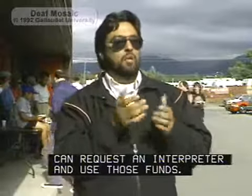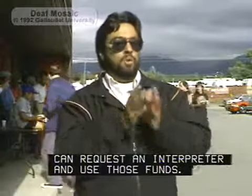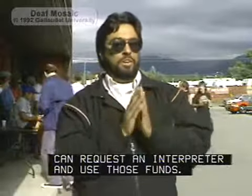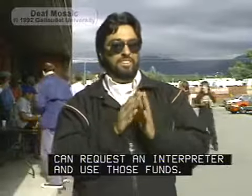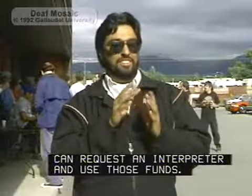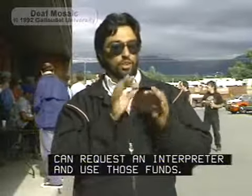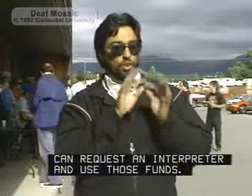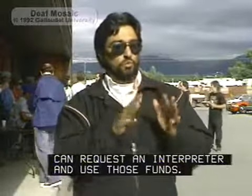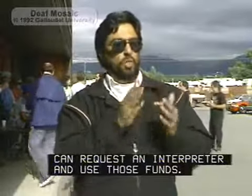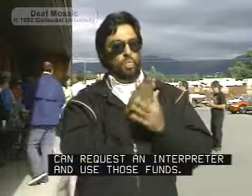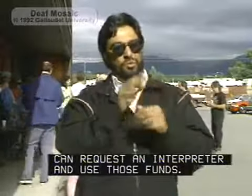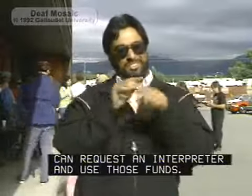use those funds.